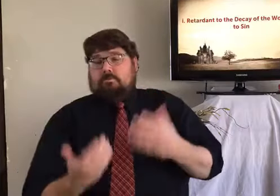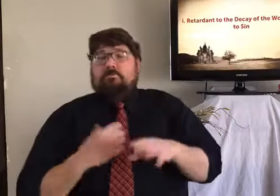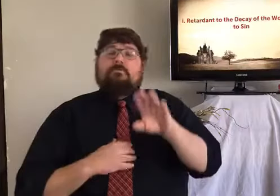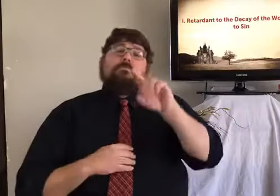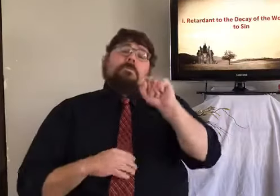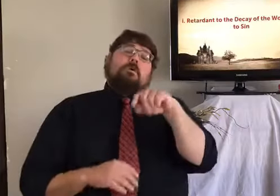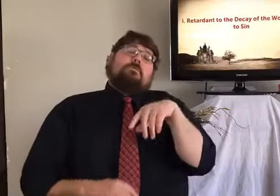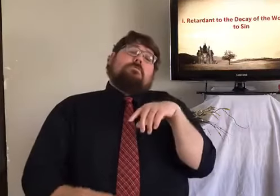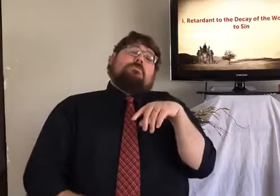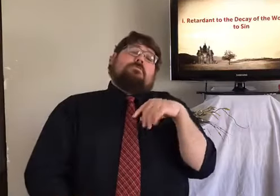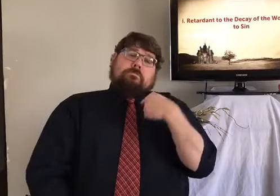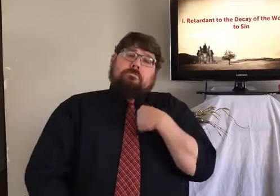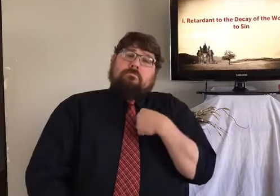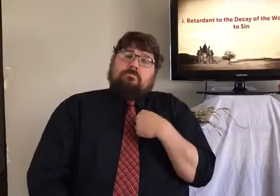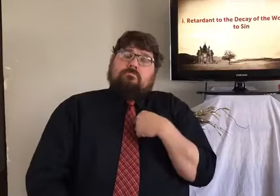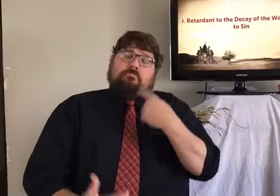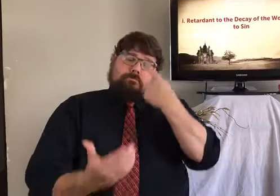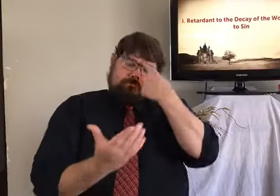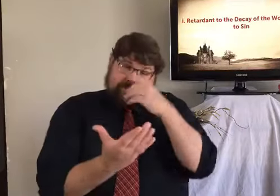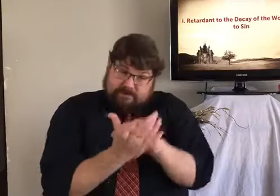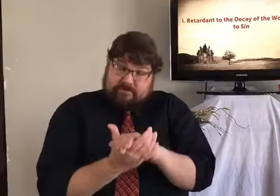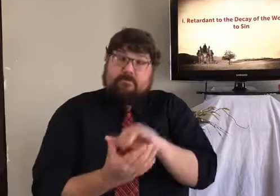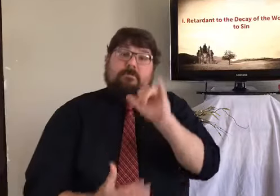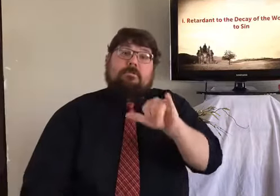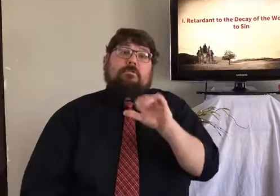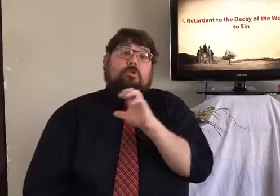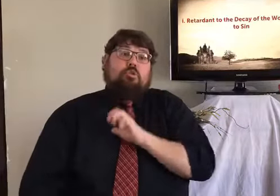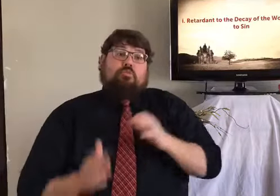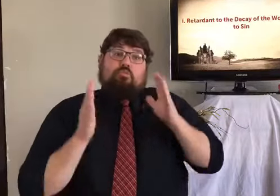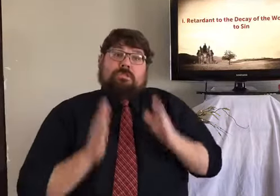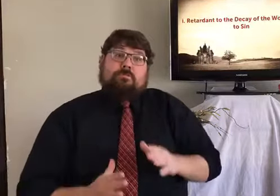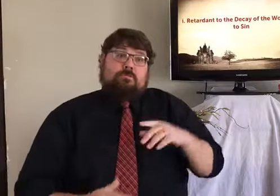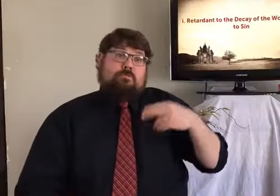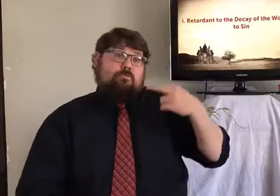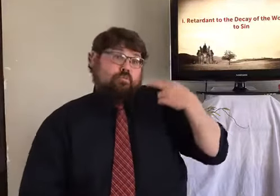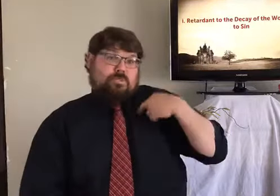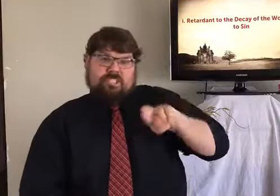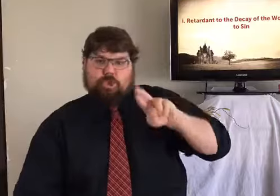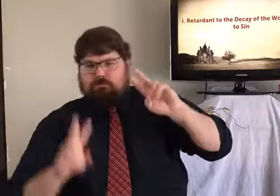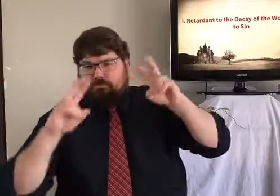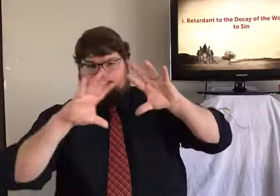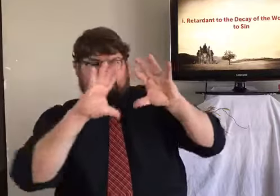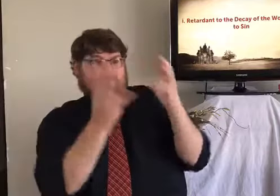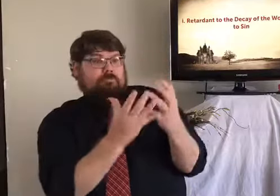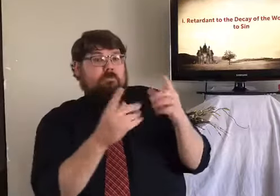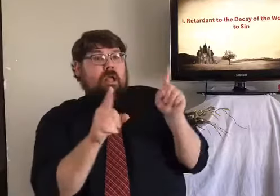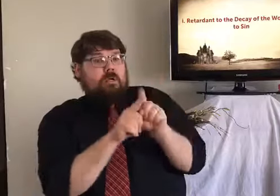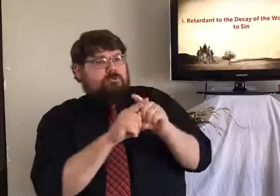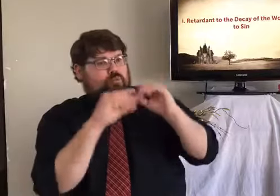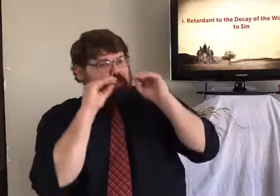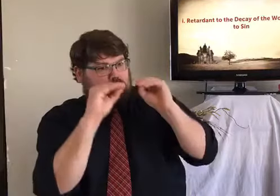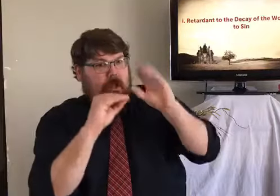Maybe what I just said is highly controversial. But I believe that Christians,